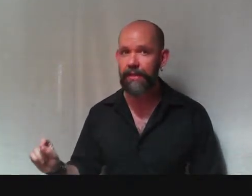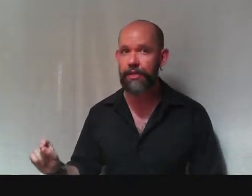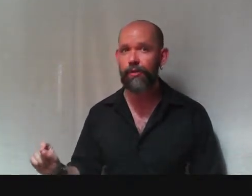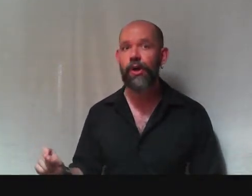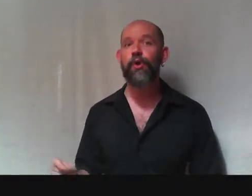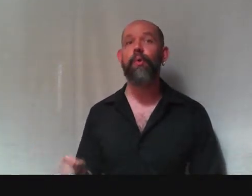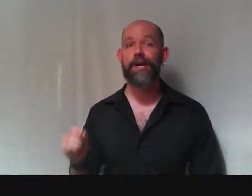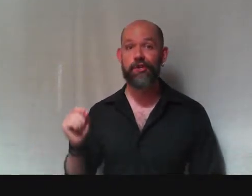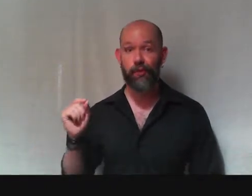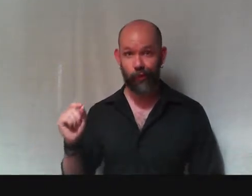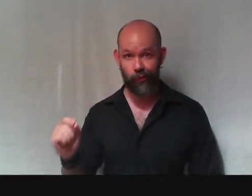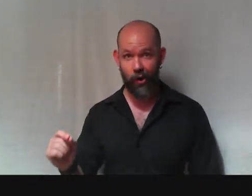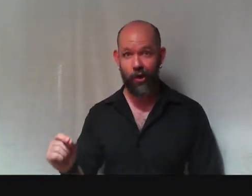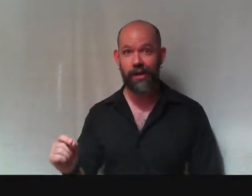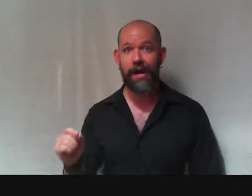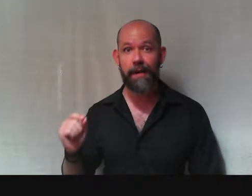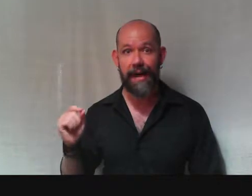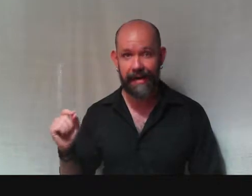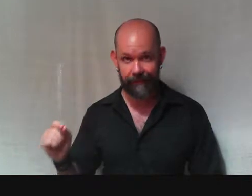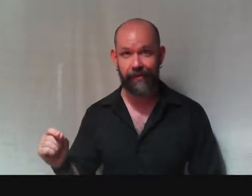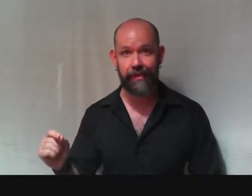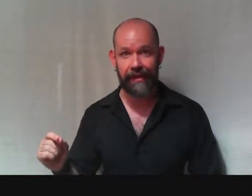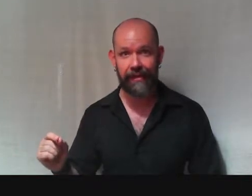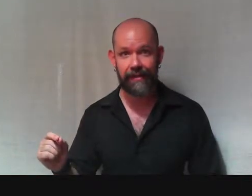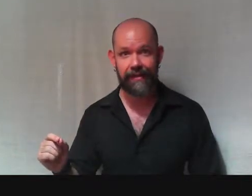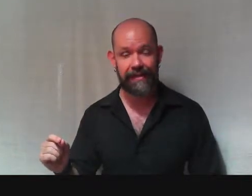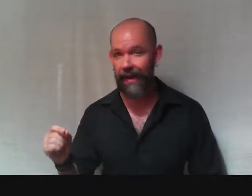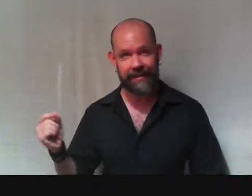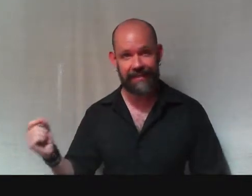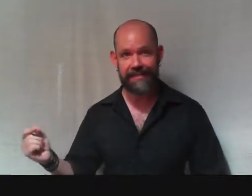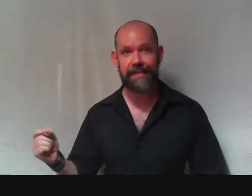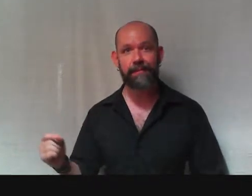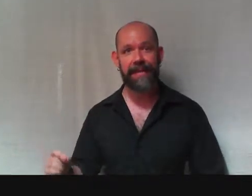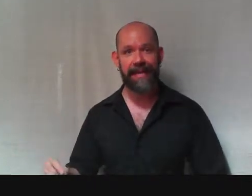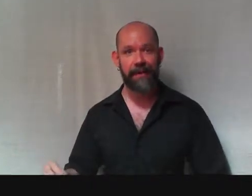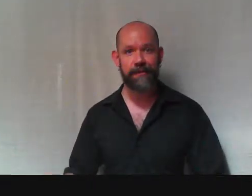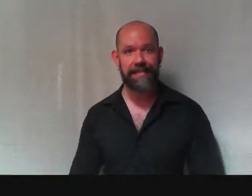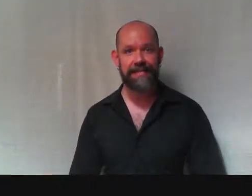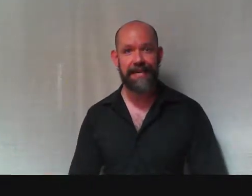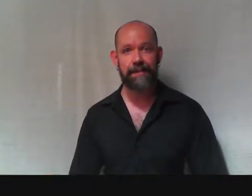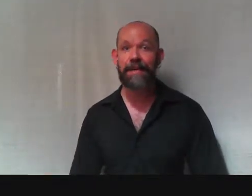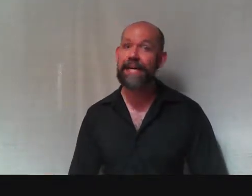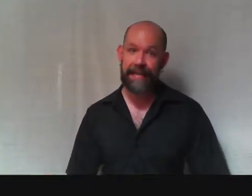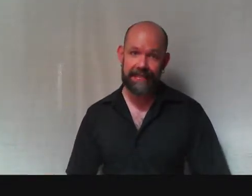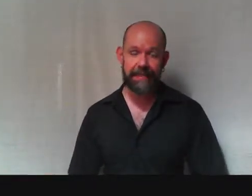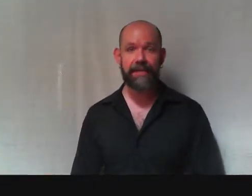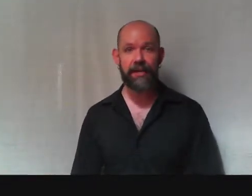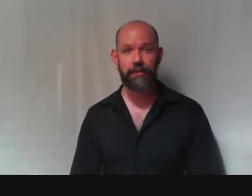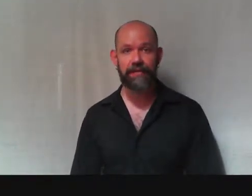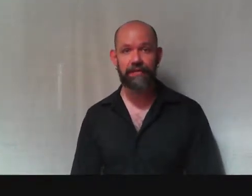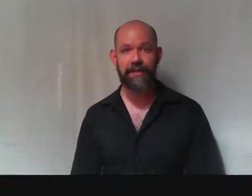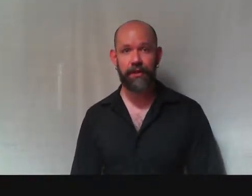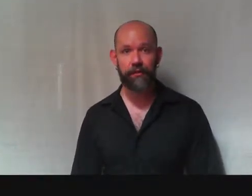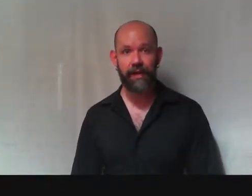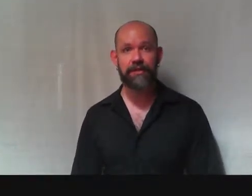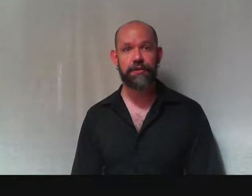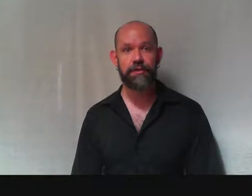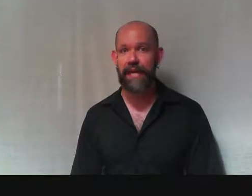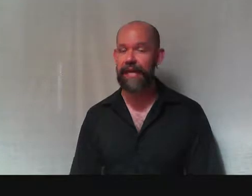to you why you are wrong about everything. Now, it doesn't seem like that always at the time. It seems like your best friends are the ones who say